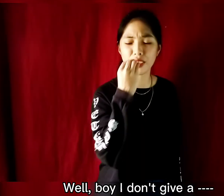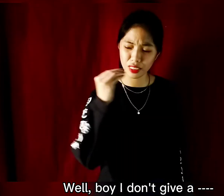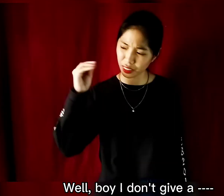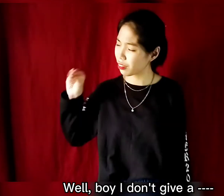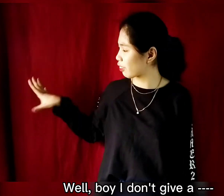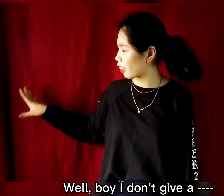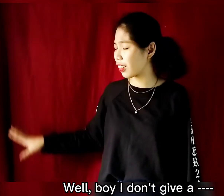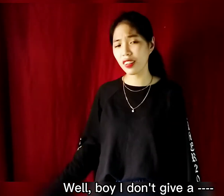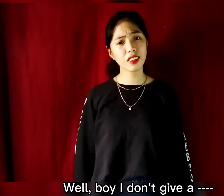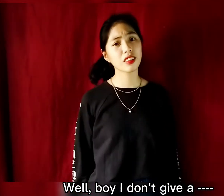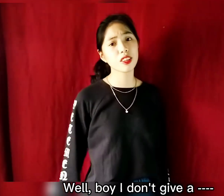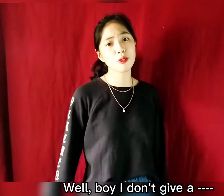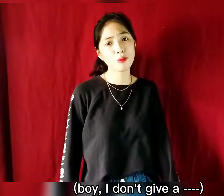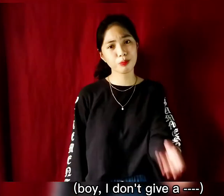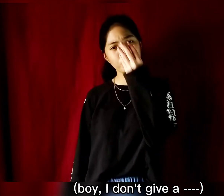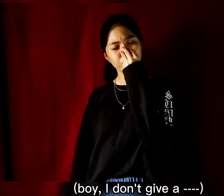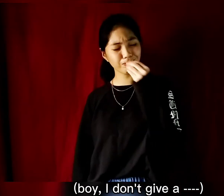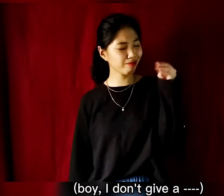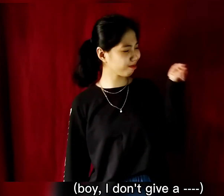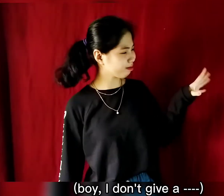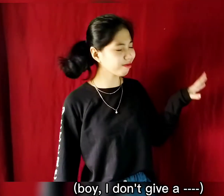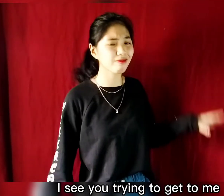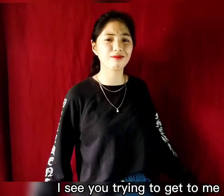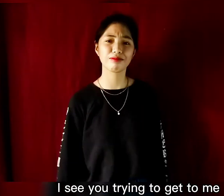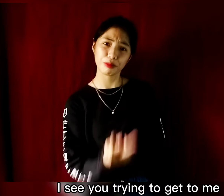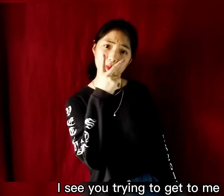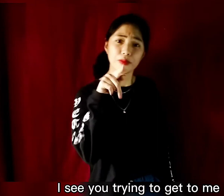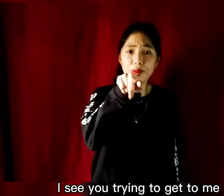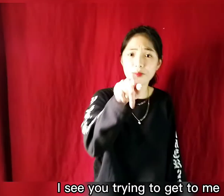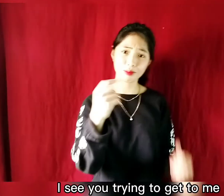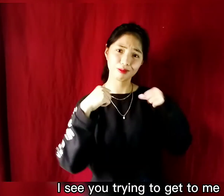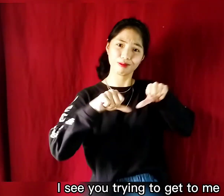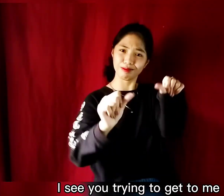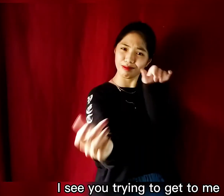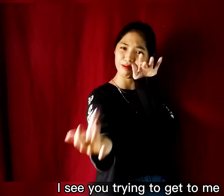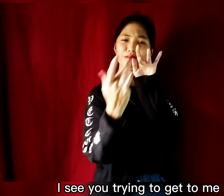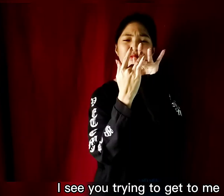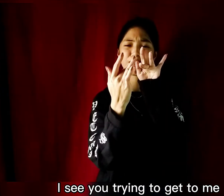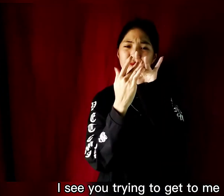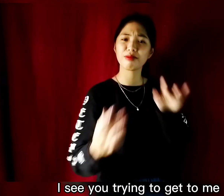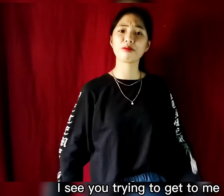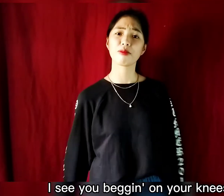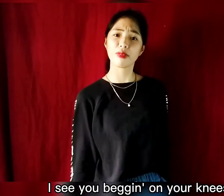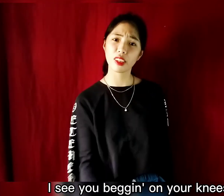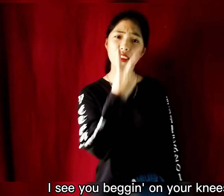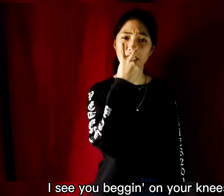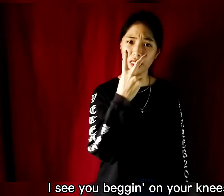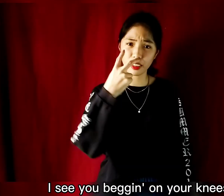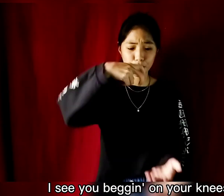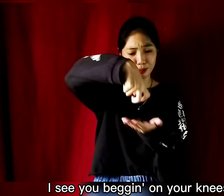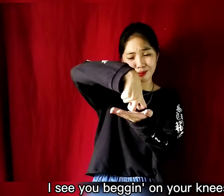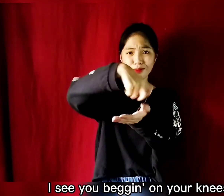give up Oh, boy, I don't give I see you trying to get to me I see you begging on your